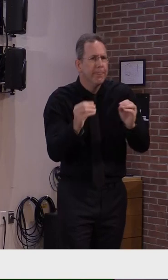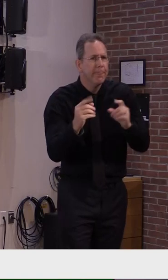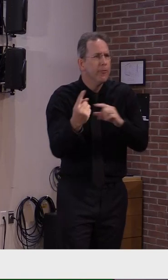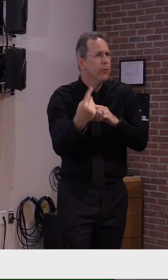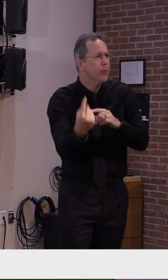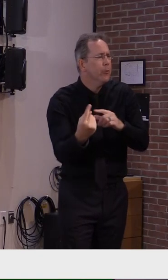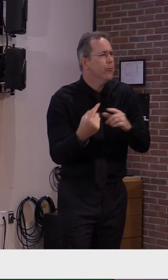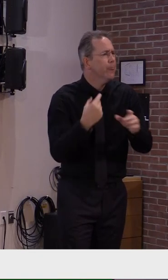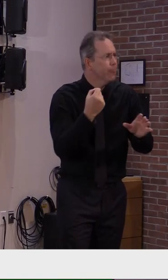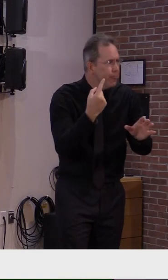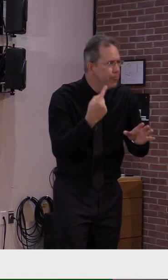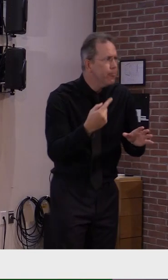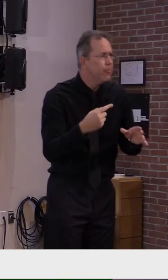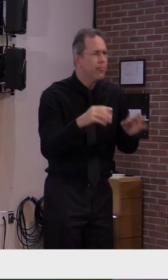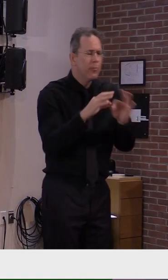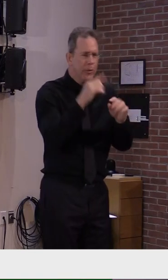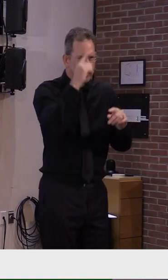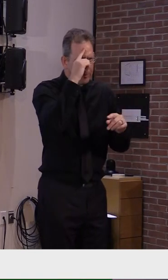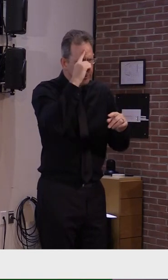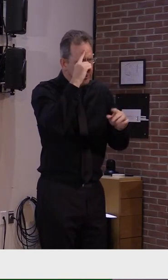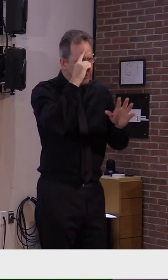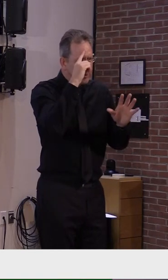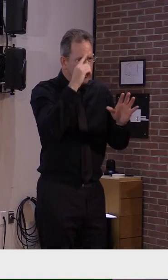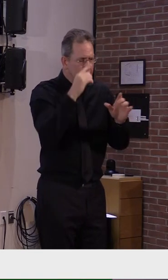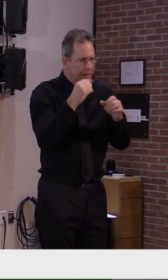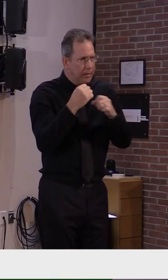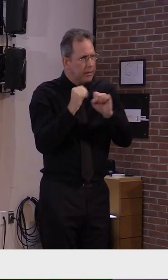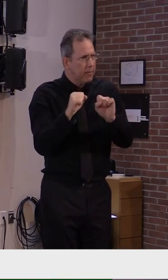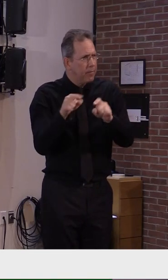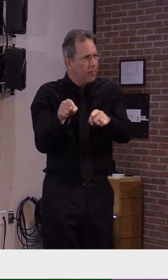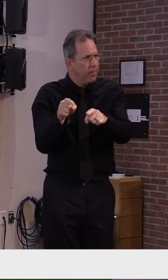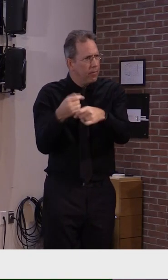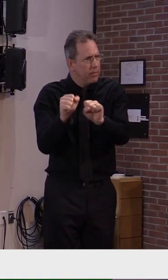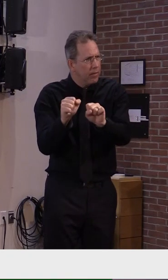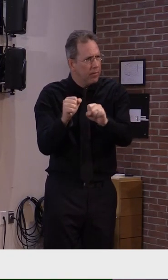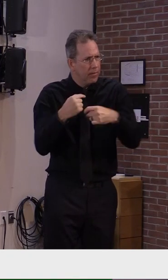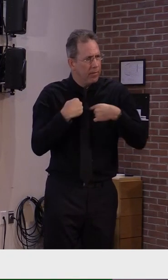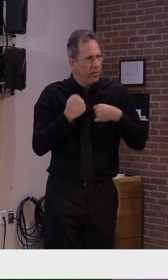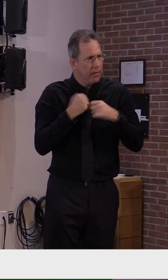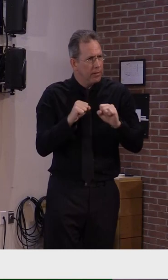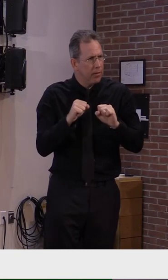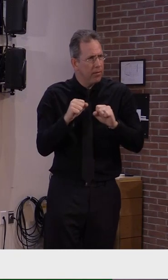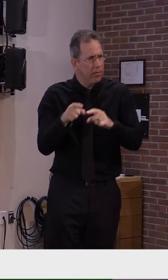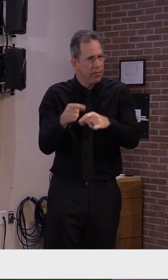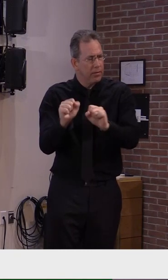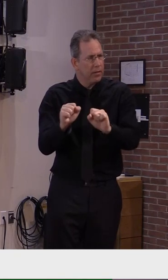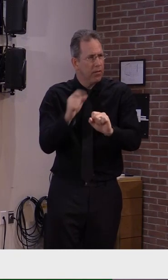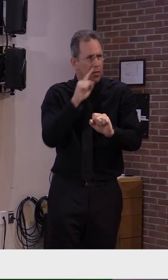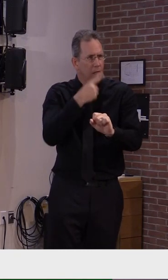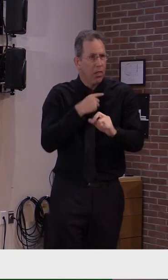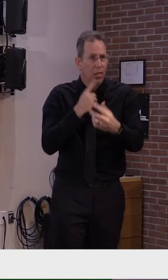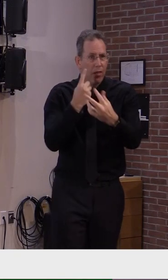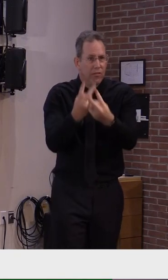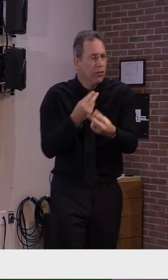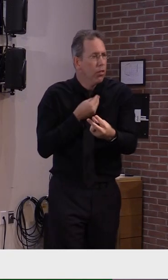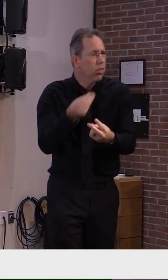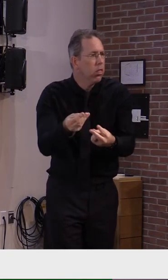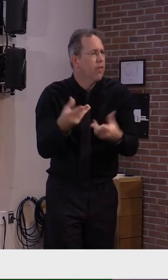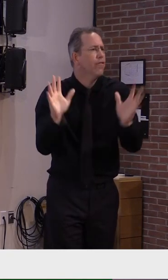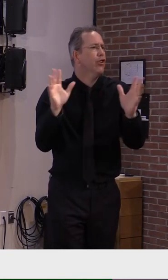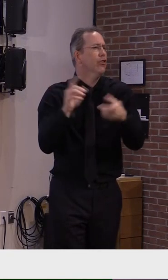to keep the residents safe. So we are advising through Dale and